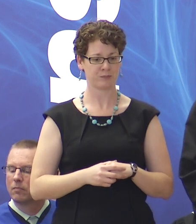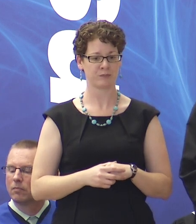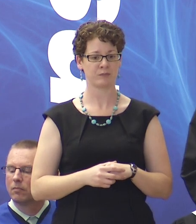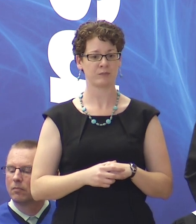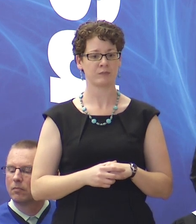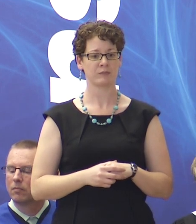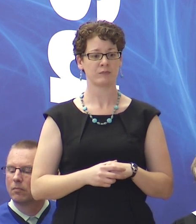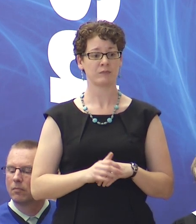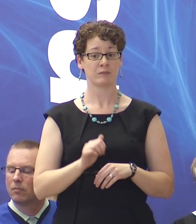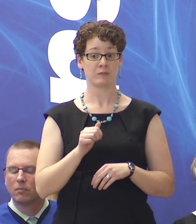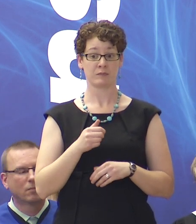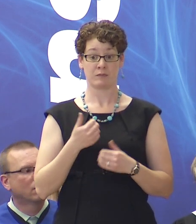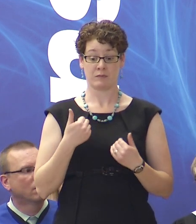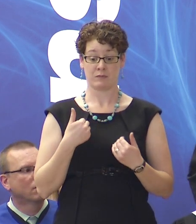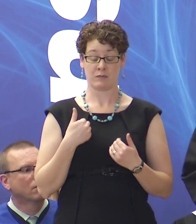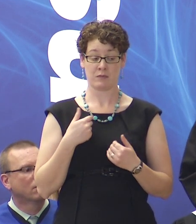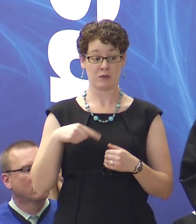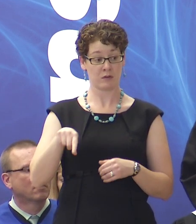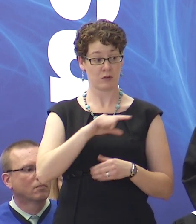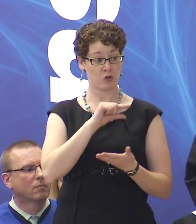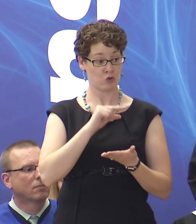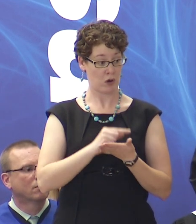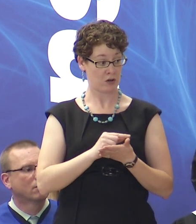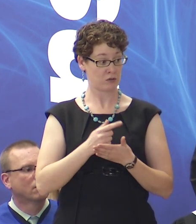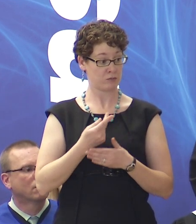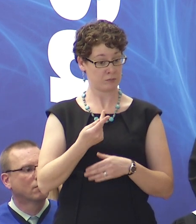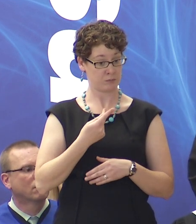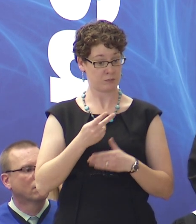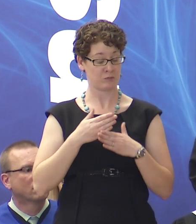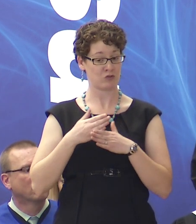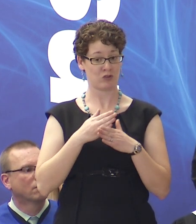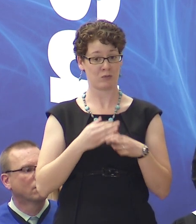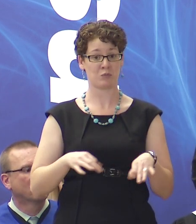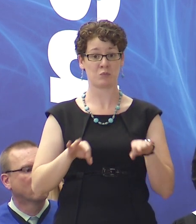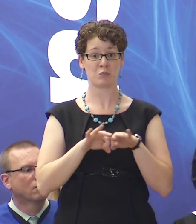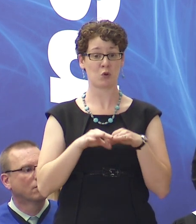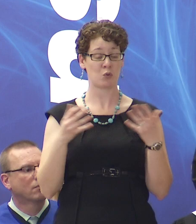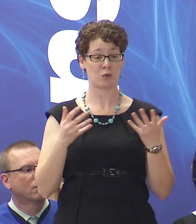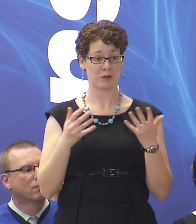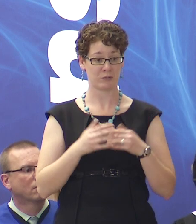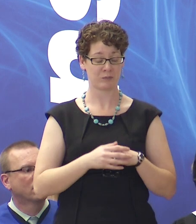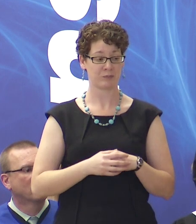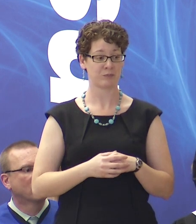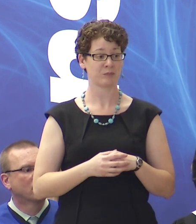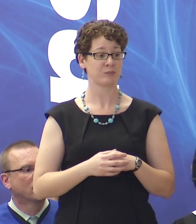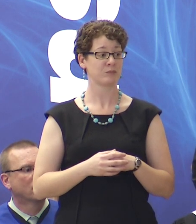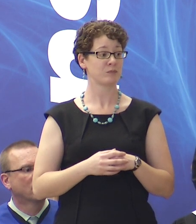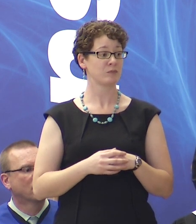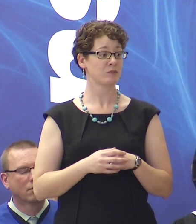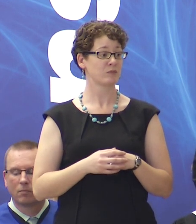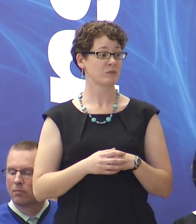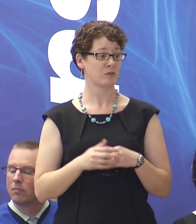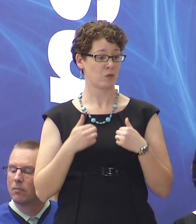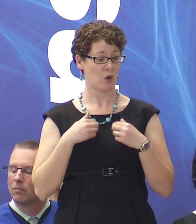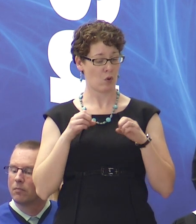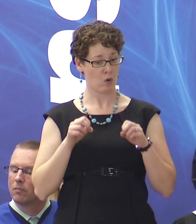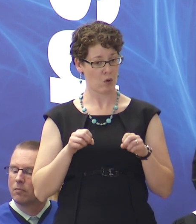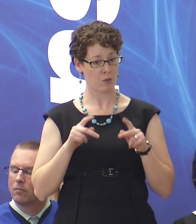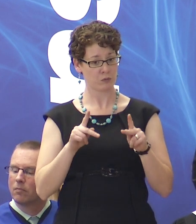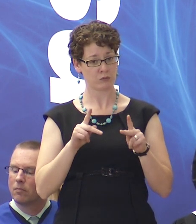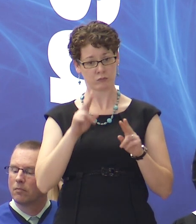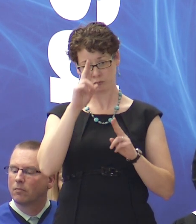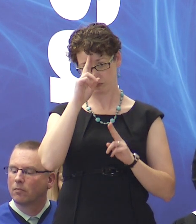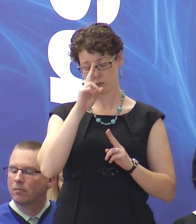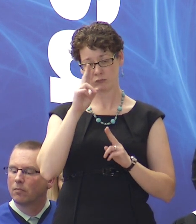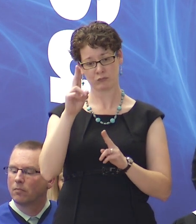Myself and all the other graduates share many things in common. So first and foremost, we have all had the opportunity and the privilege of